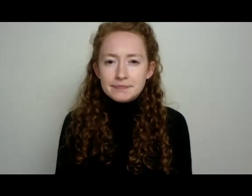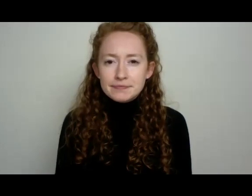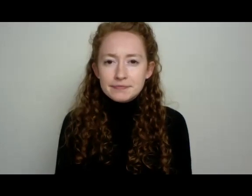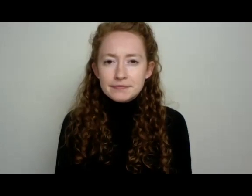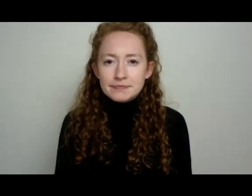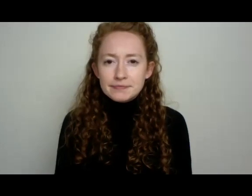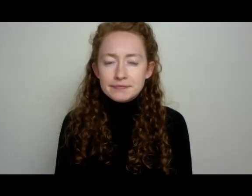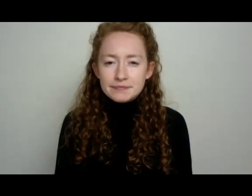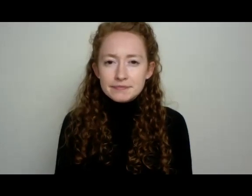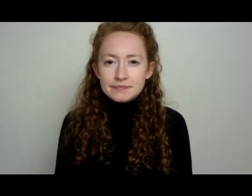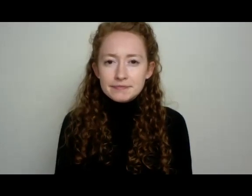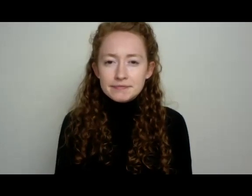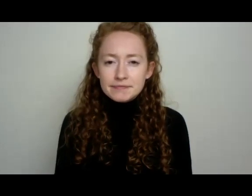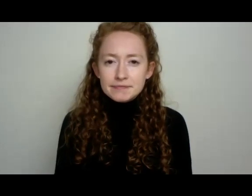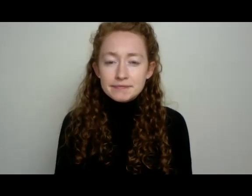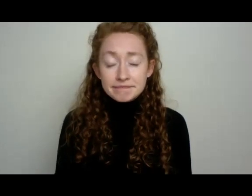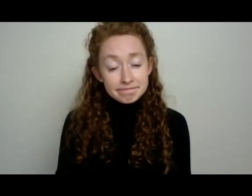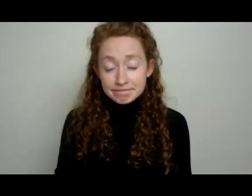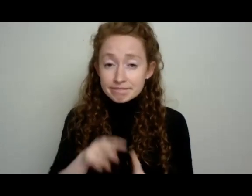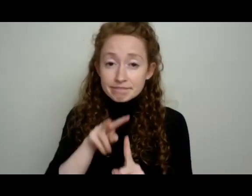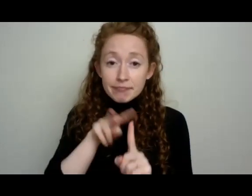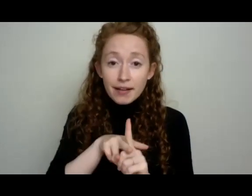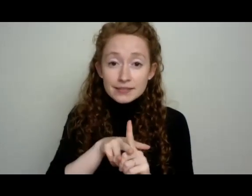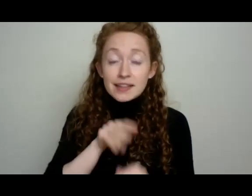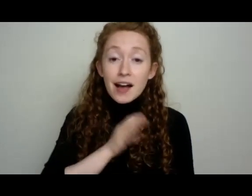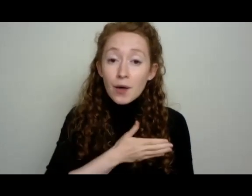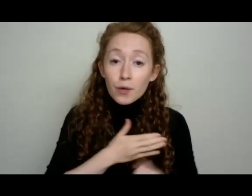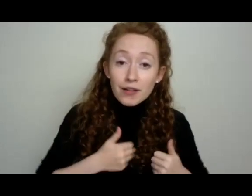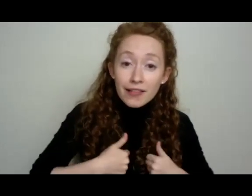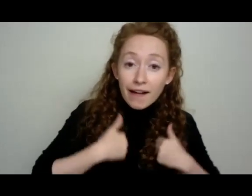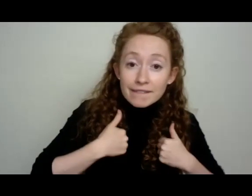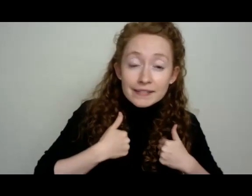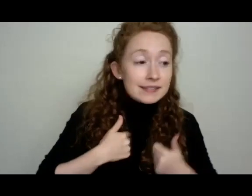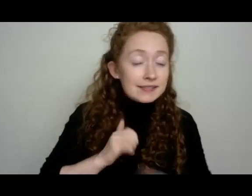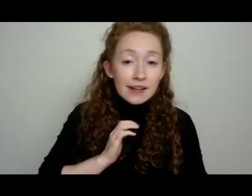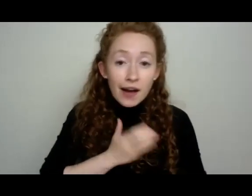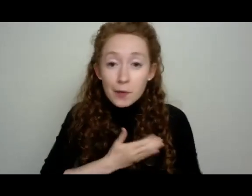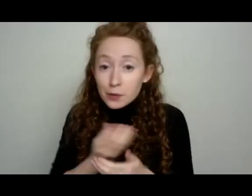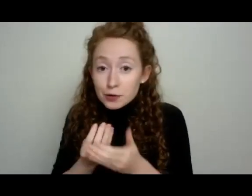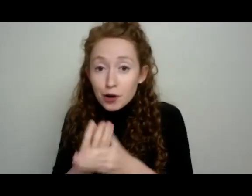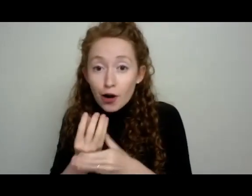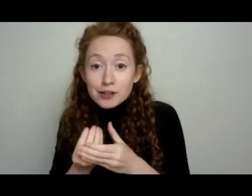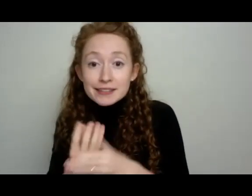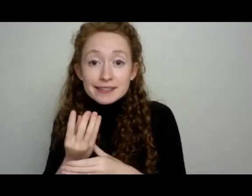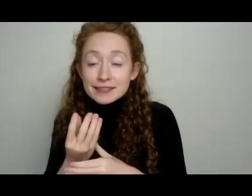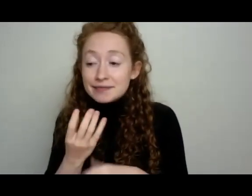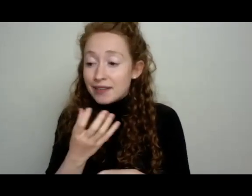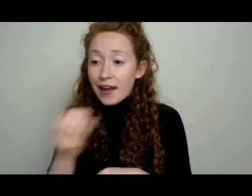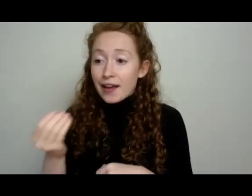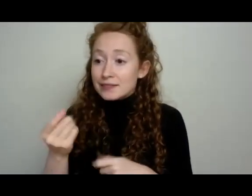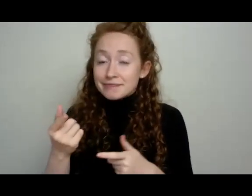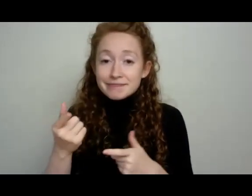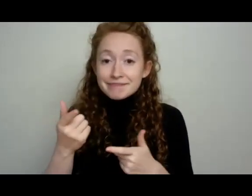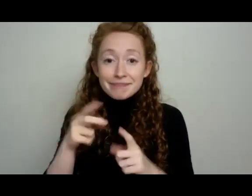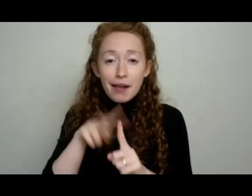And this is so true in our lives, in our gardens, and so far beyond. Whether you just want